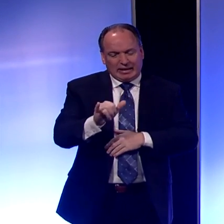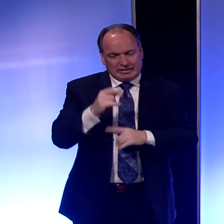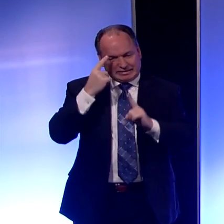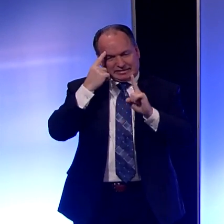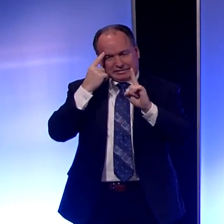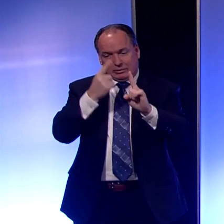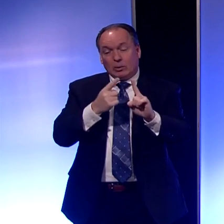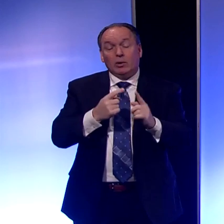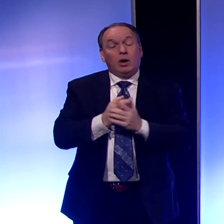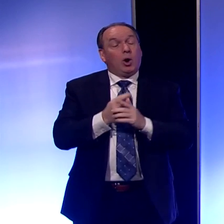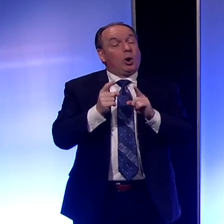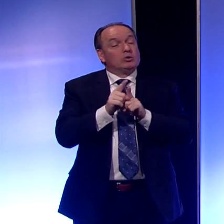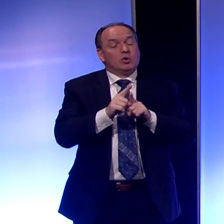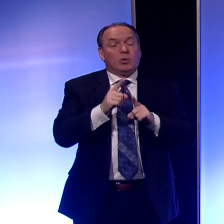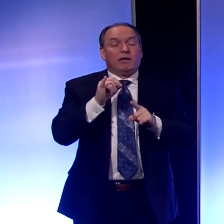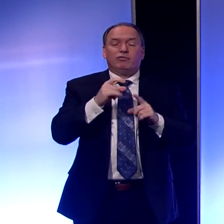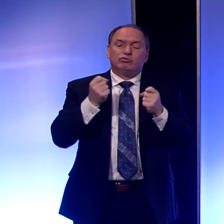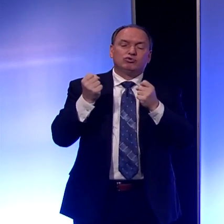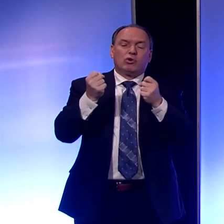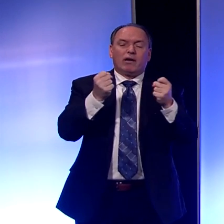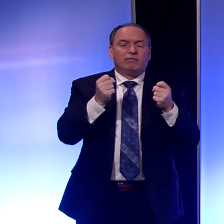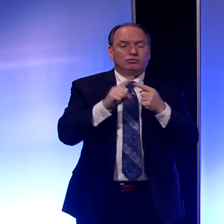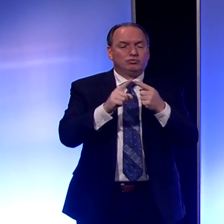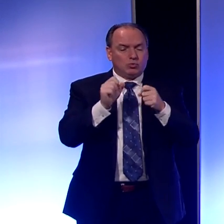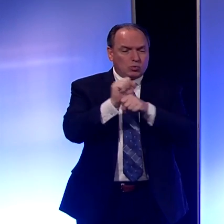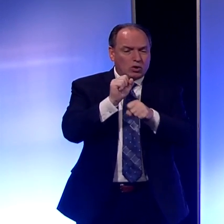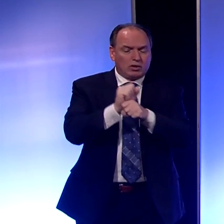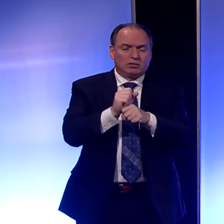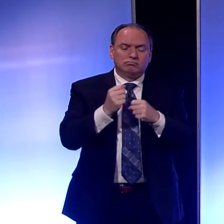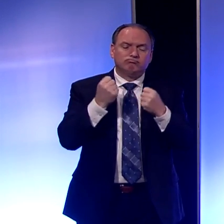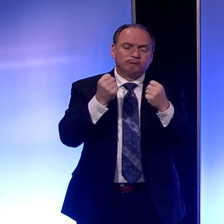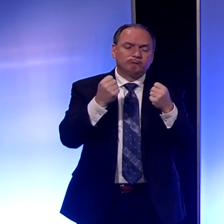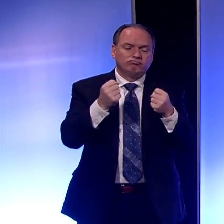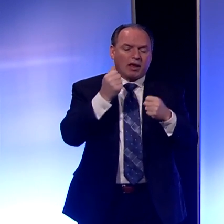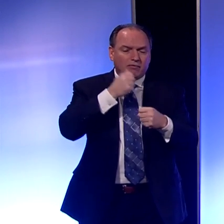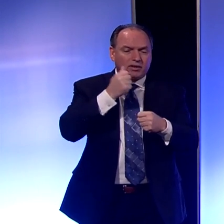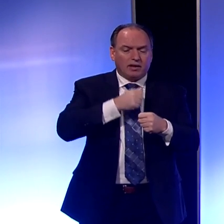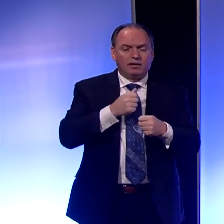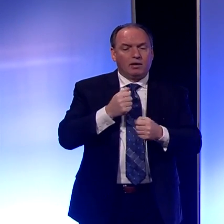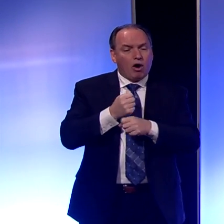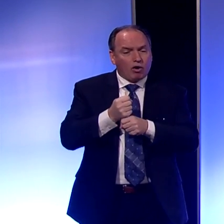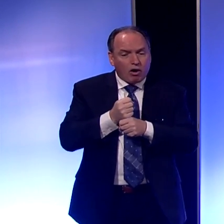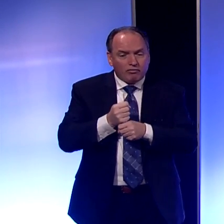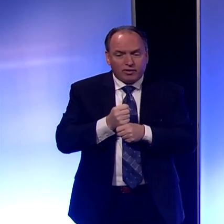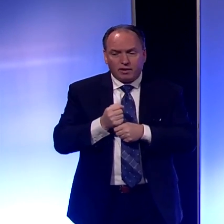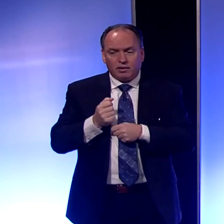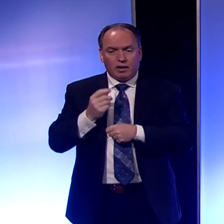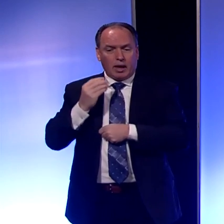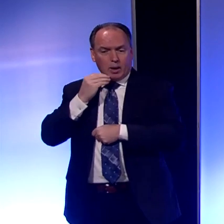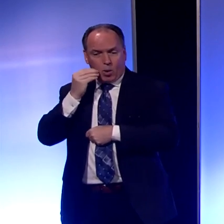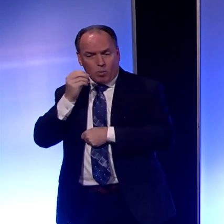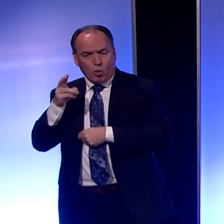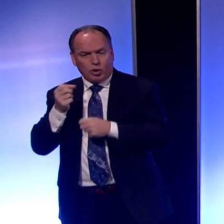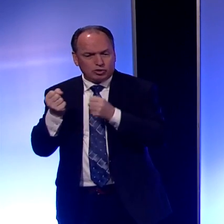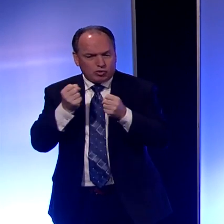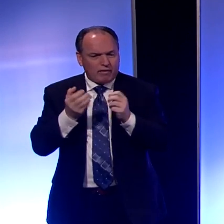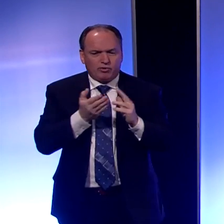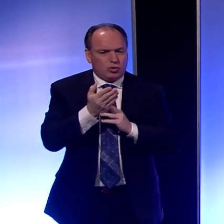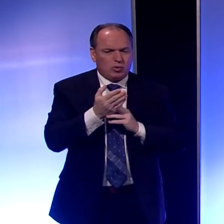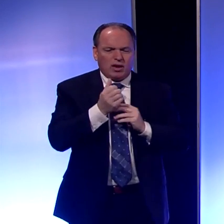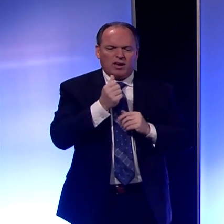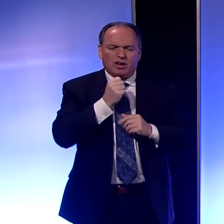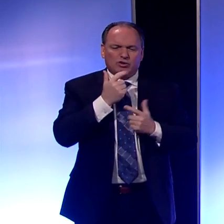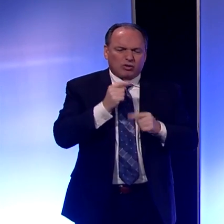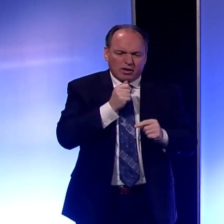on your way to work, those who have to go to work, drink, get your coffee at home or go through a drive through. Try not to go